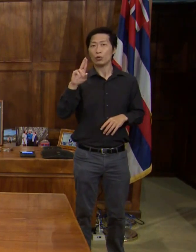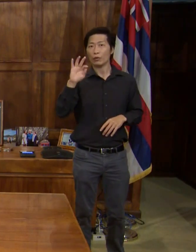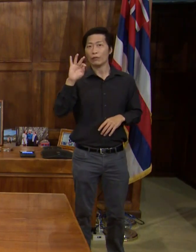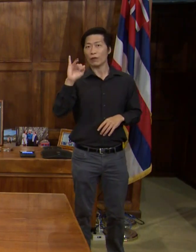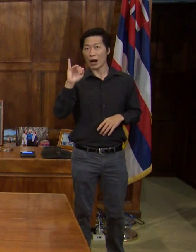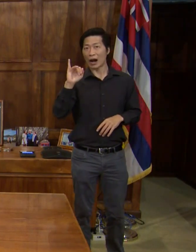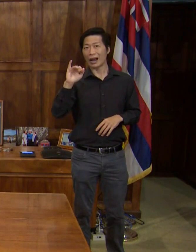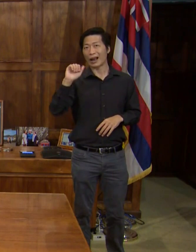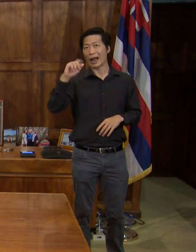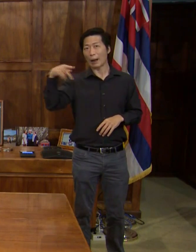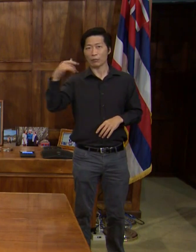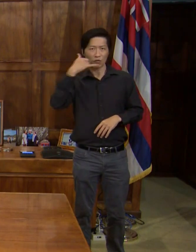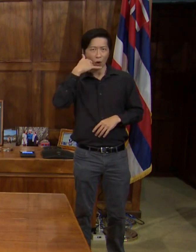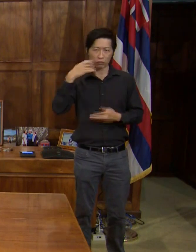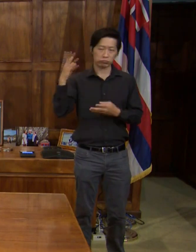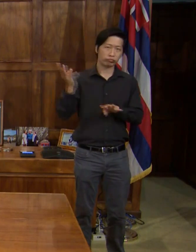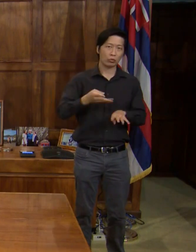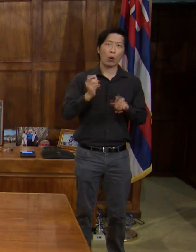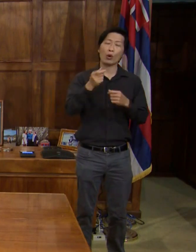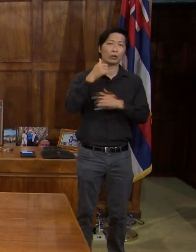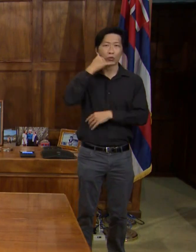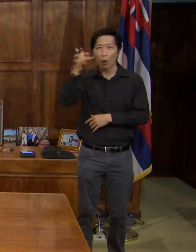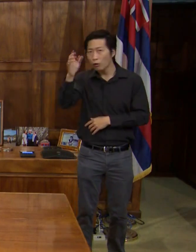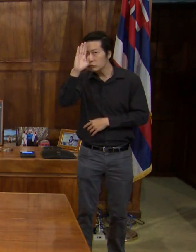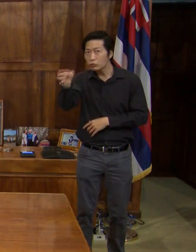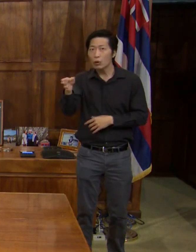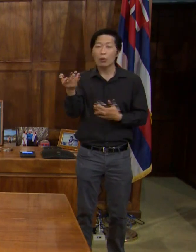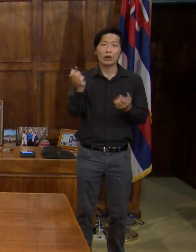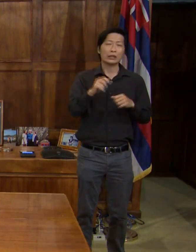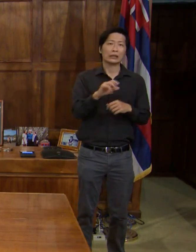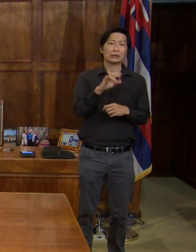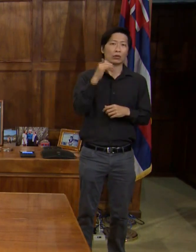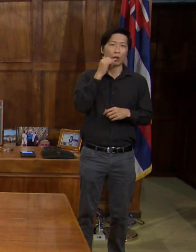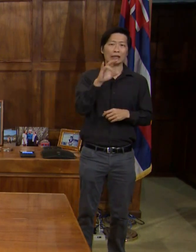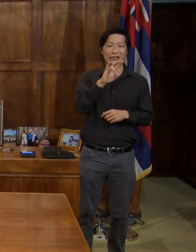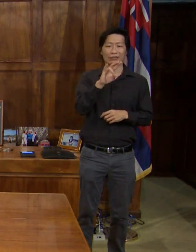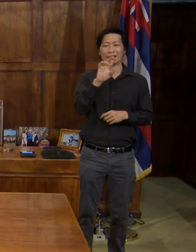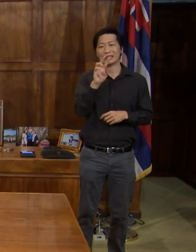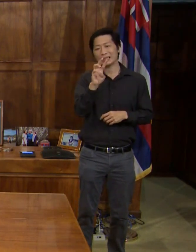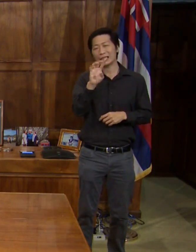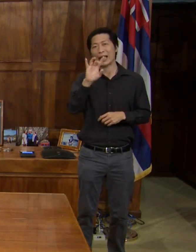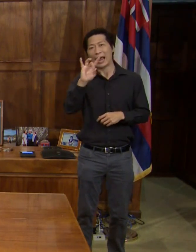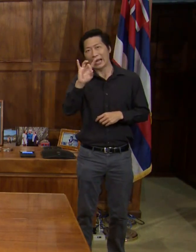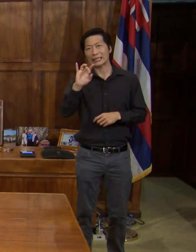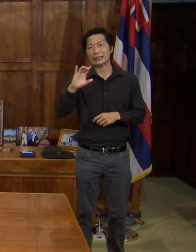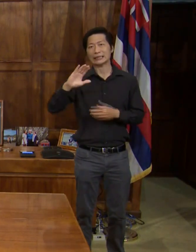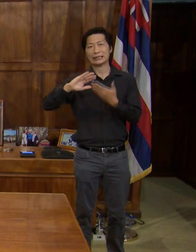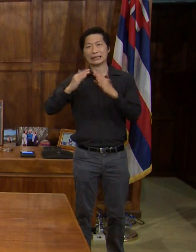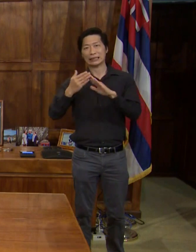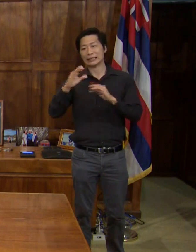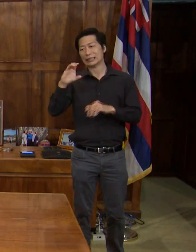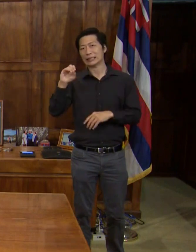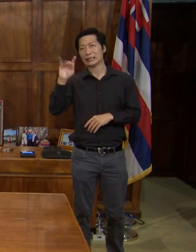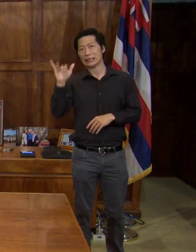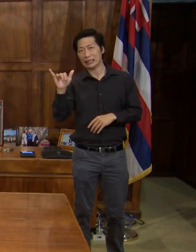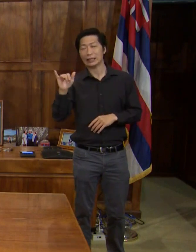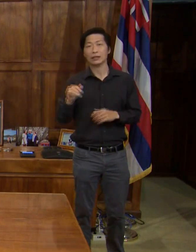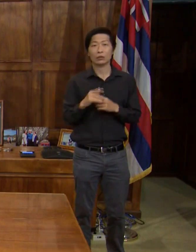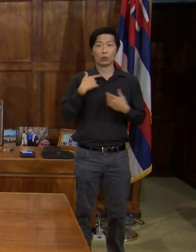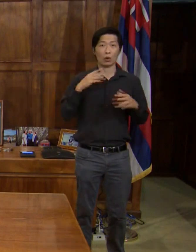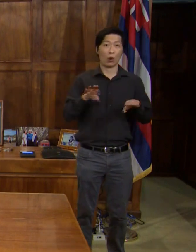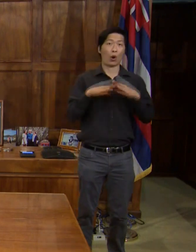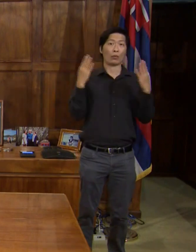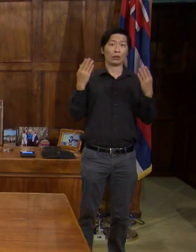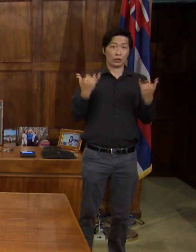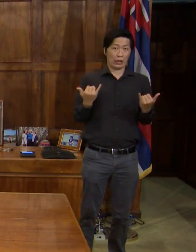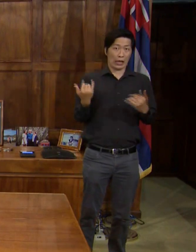activation hotlines as well as call 768-CITY. We are open today from 8 to